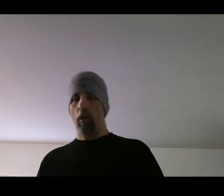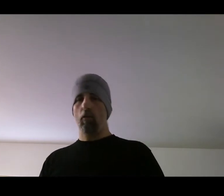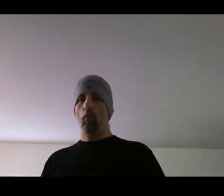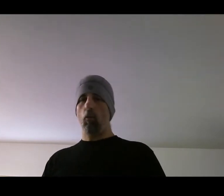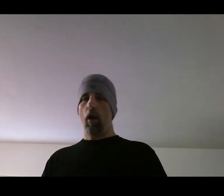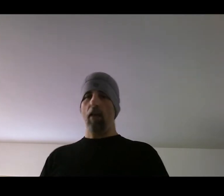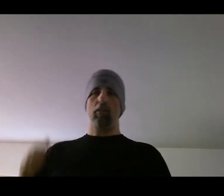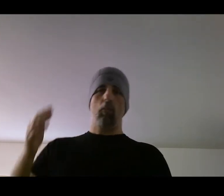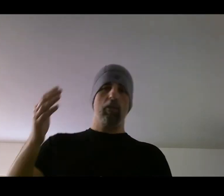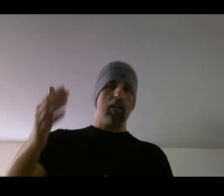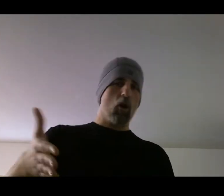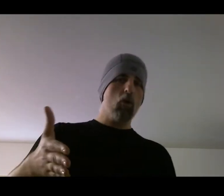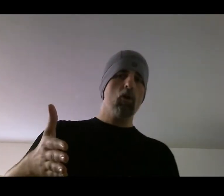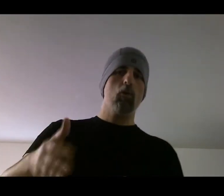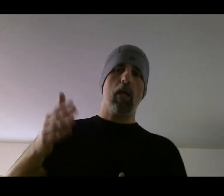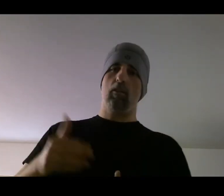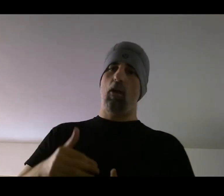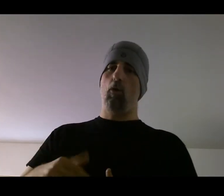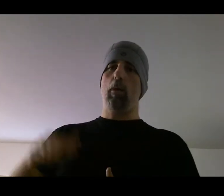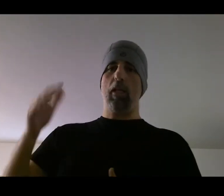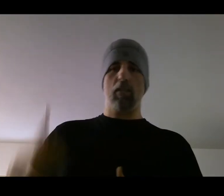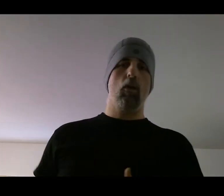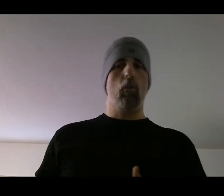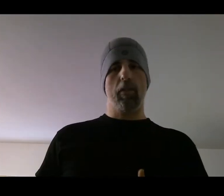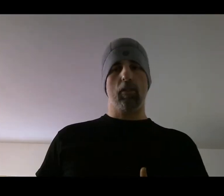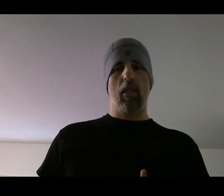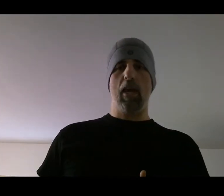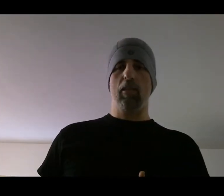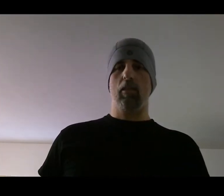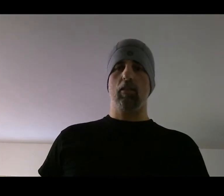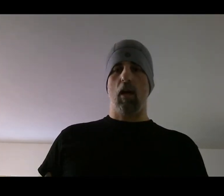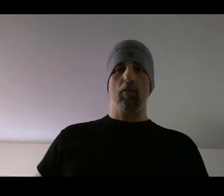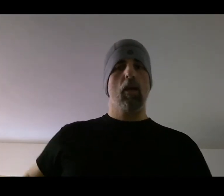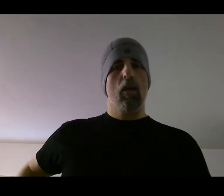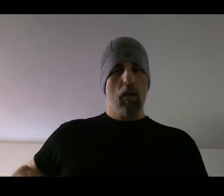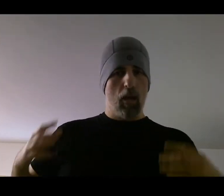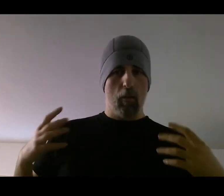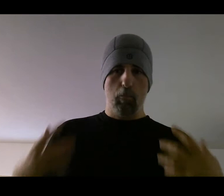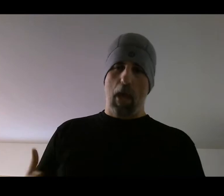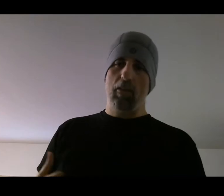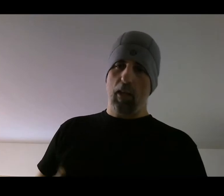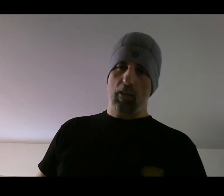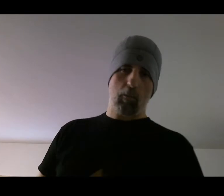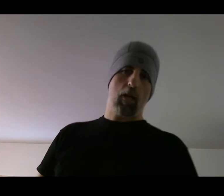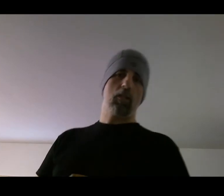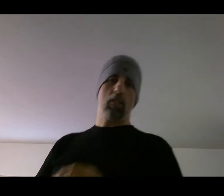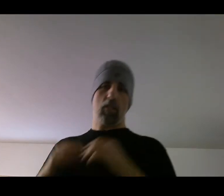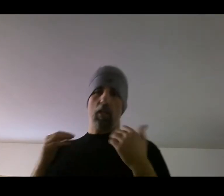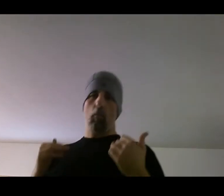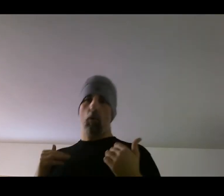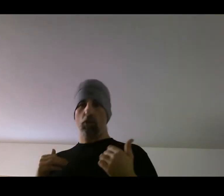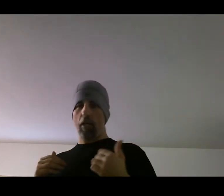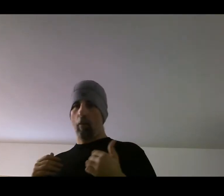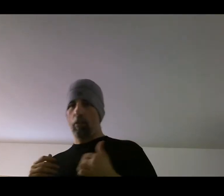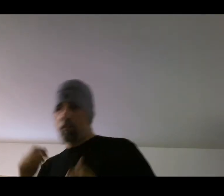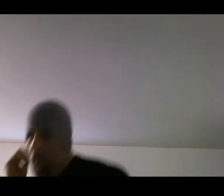it. Whereas someone like Cotto gets low, but he gets low with his legs. He's not, uh, bending as much and he's staying more straight up and down